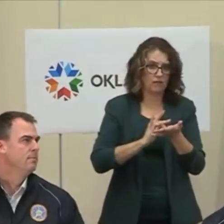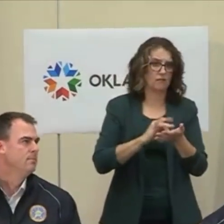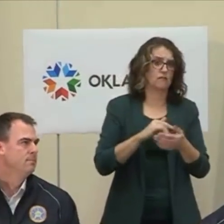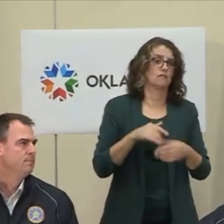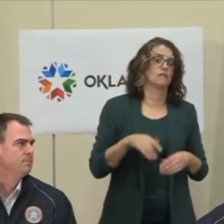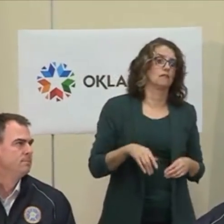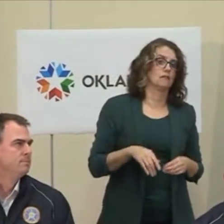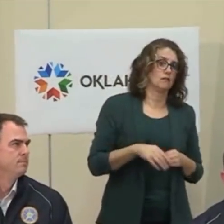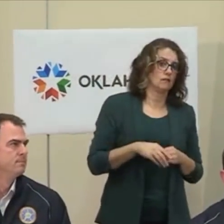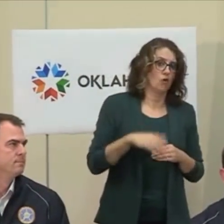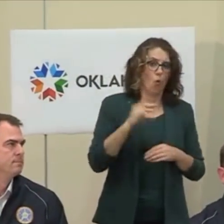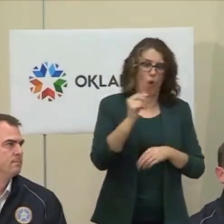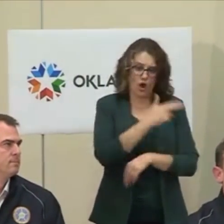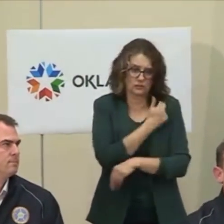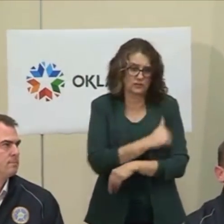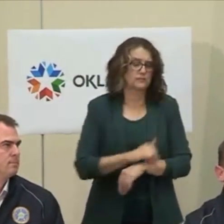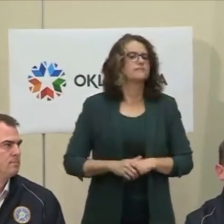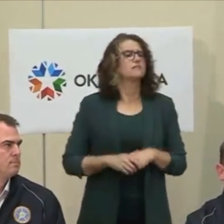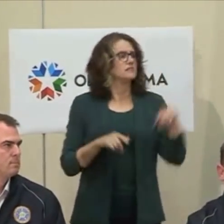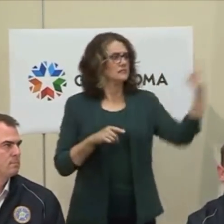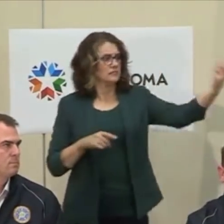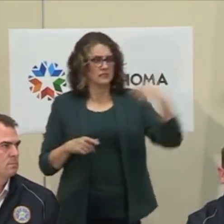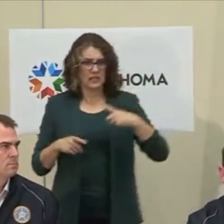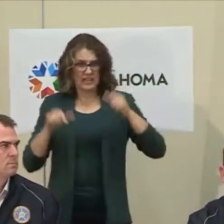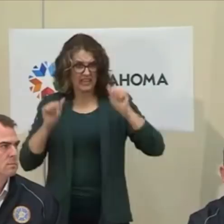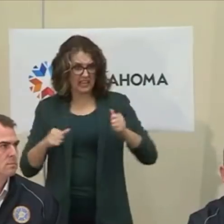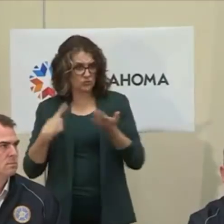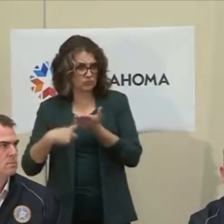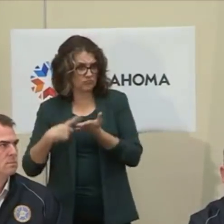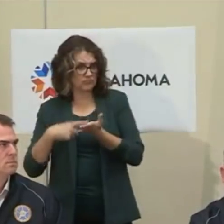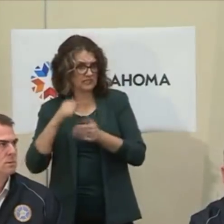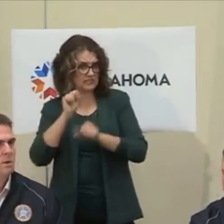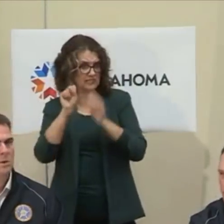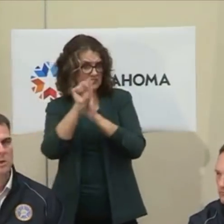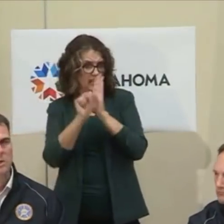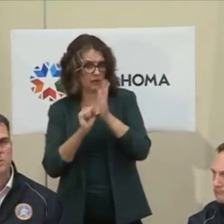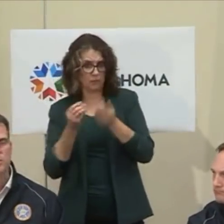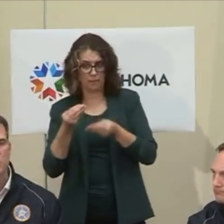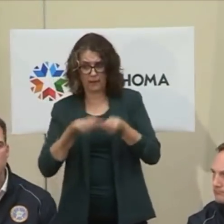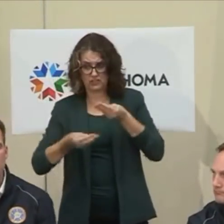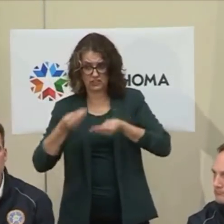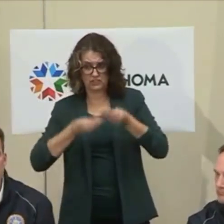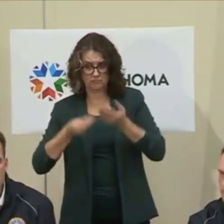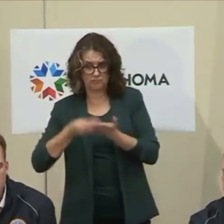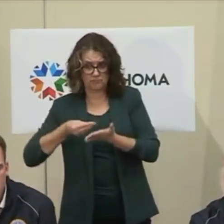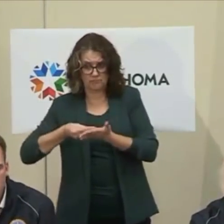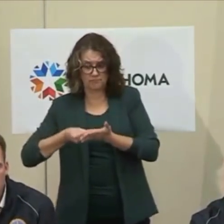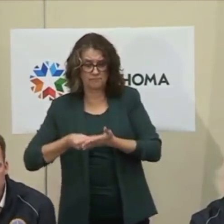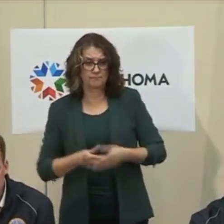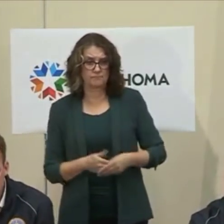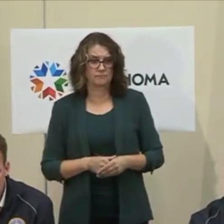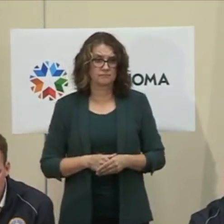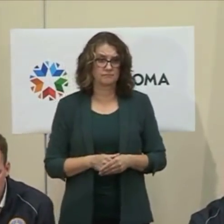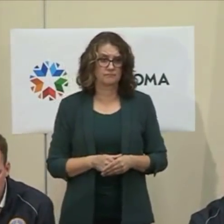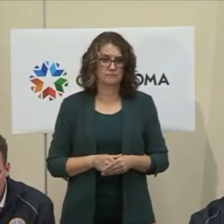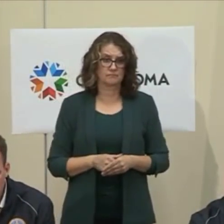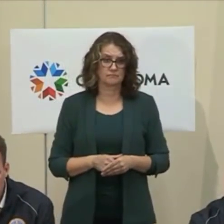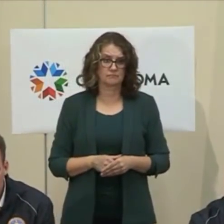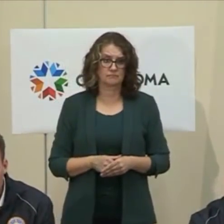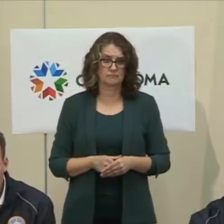crisis and this rainy day fund going to be needed? That was from Reagan from Fox 23. So the state budget,